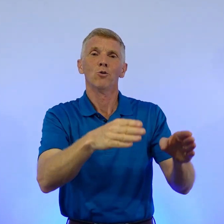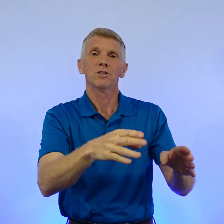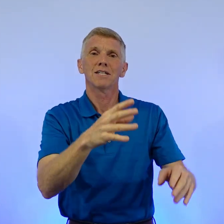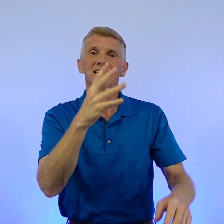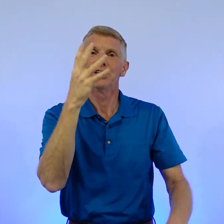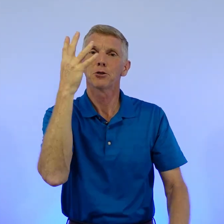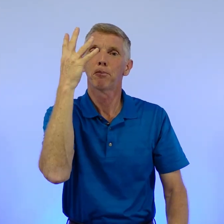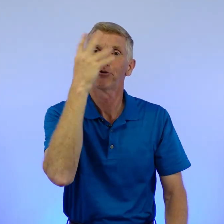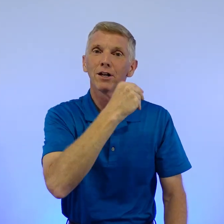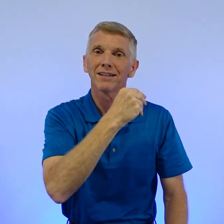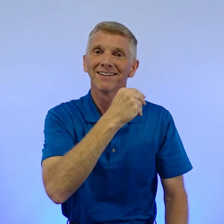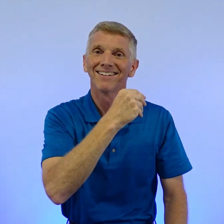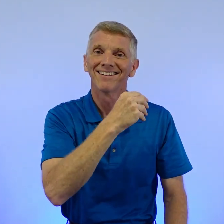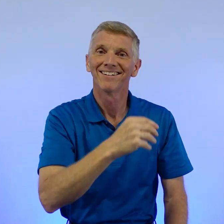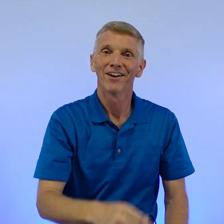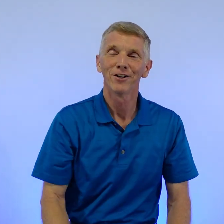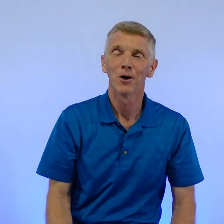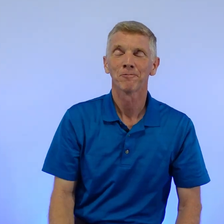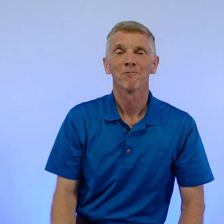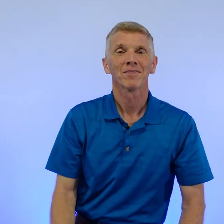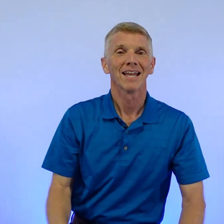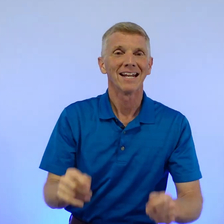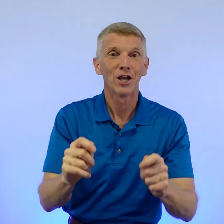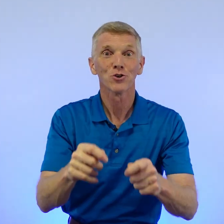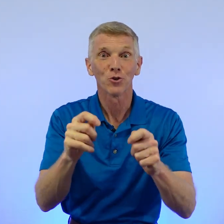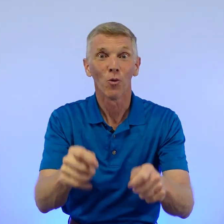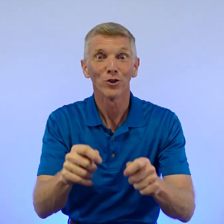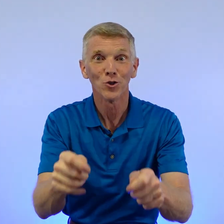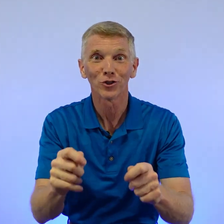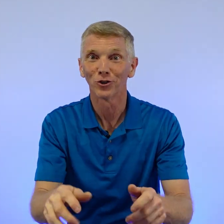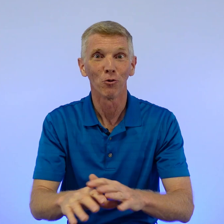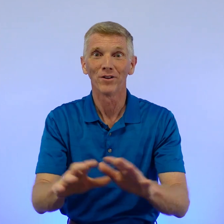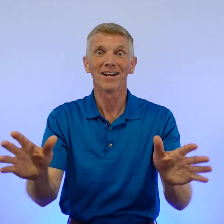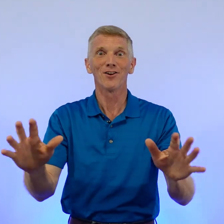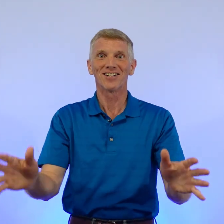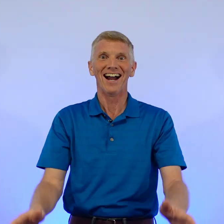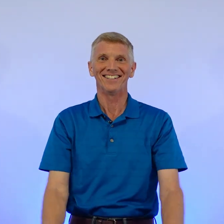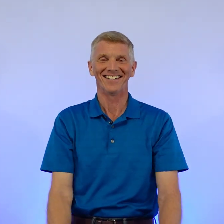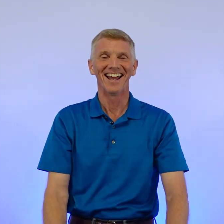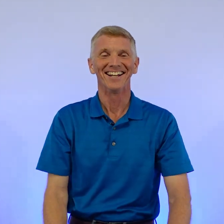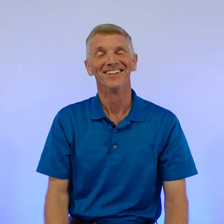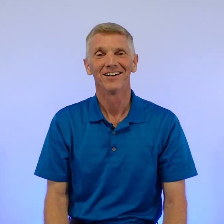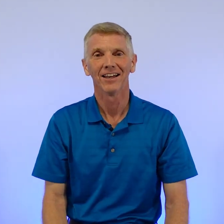House is pretty. There you go. And here's the one you should learn more than any other song today, okay?